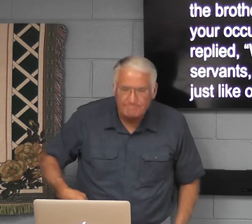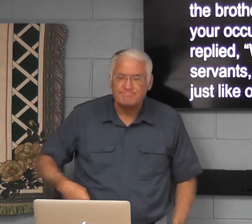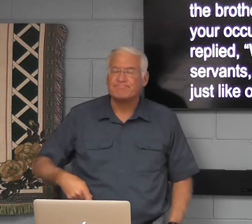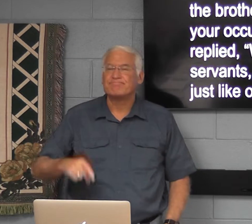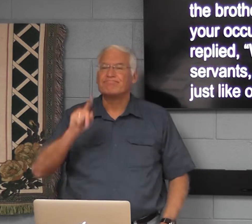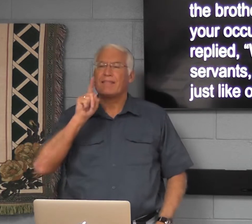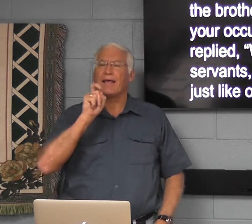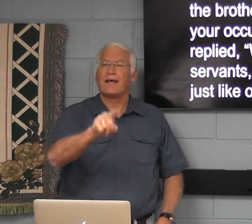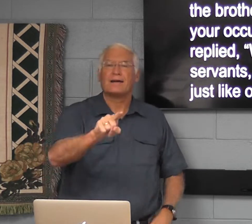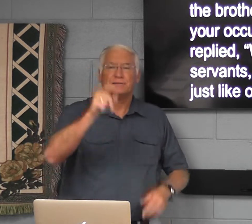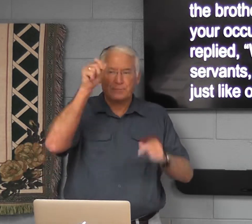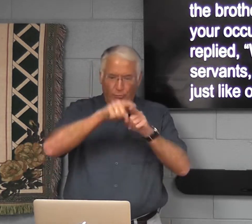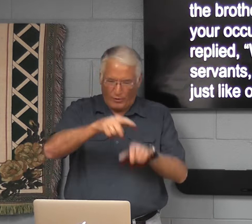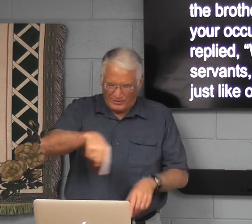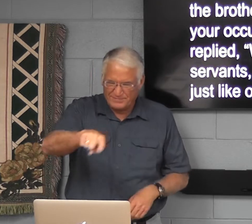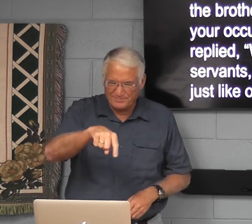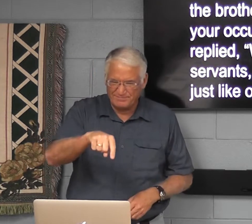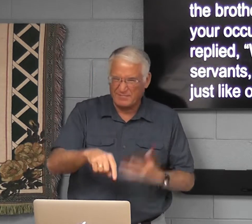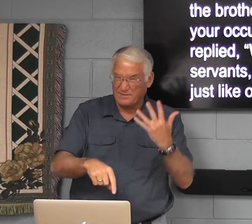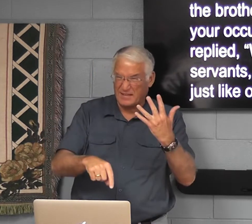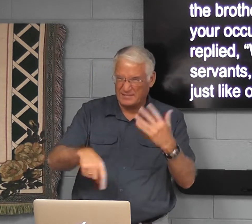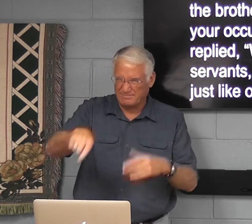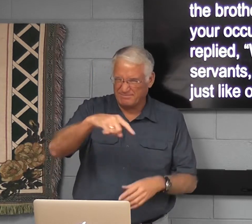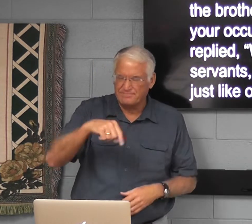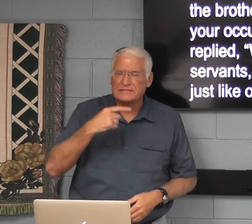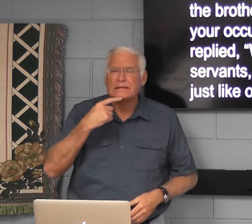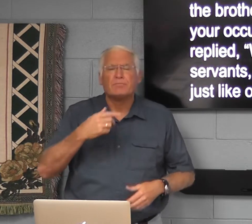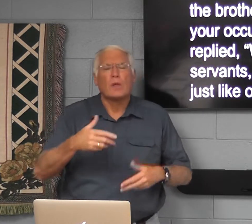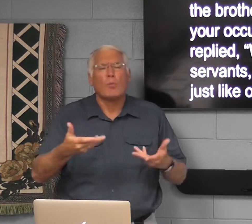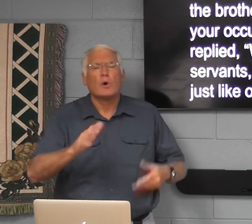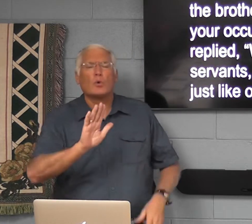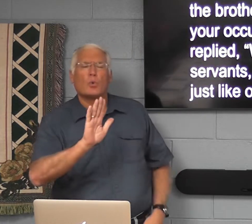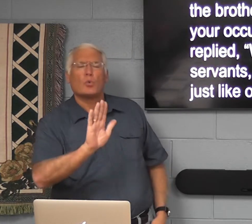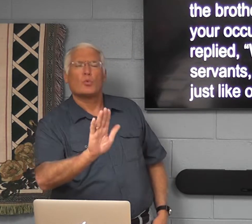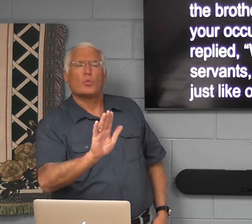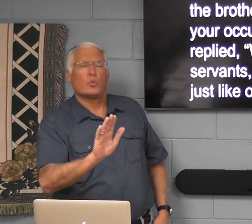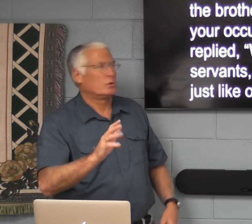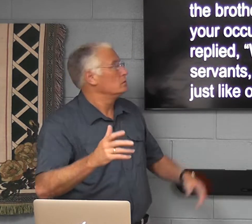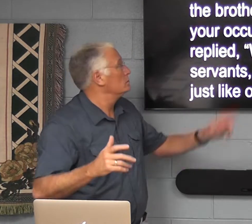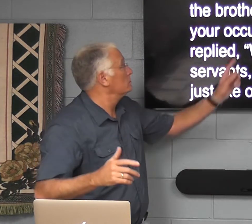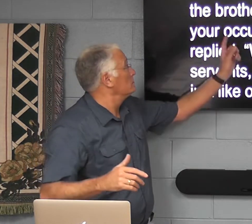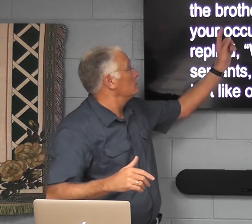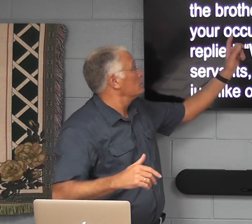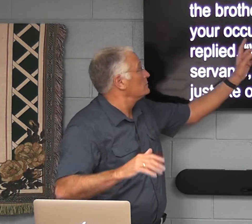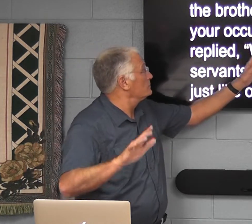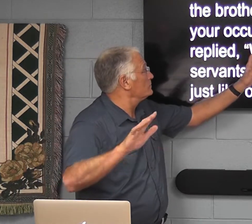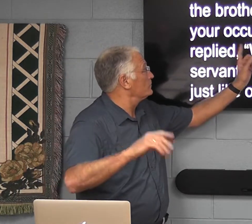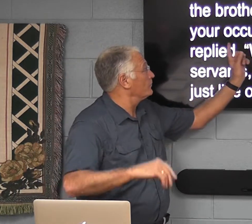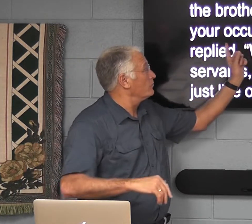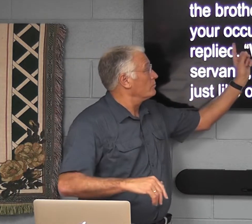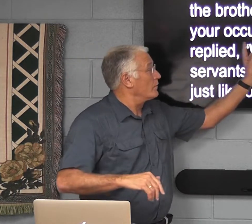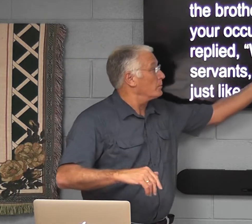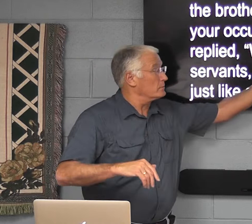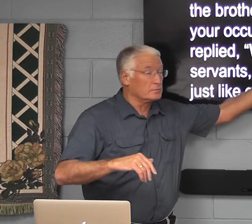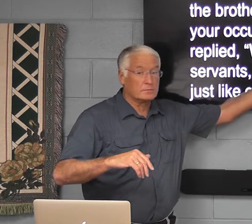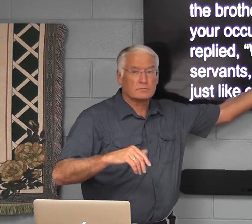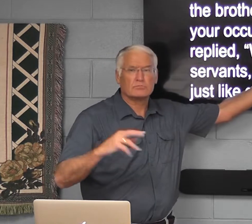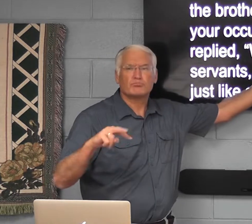First, he said, Pharaoh asked the brothers, what is your occupation?